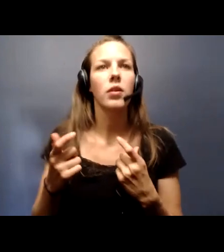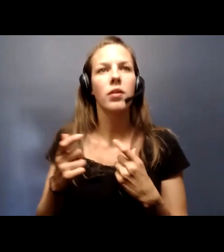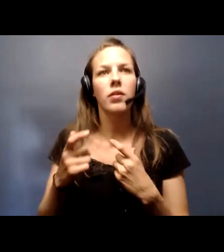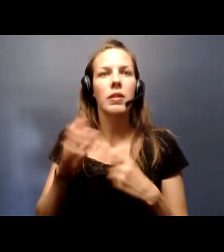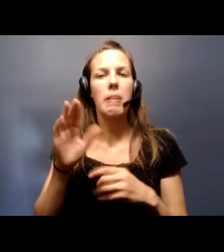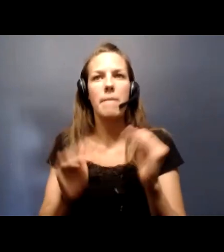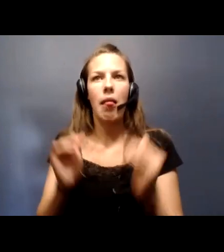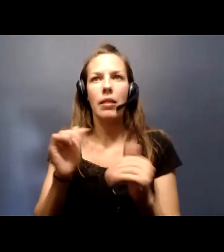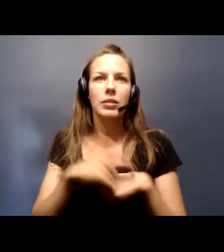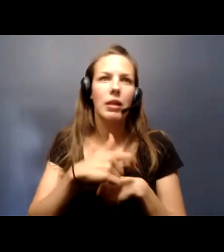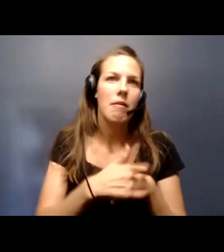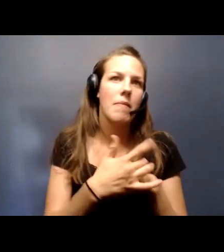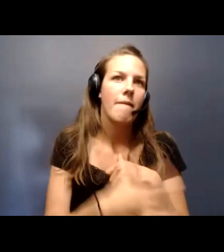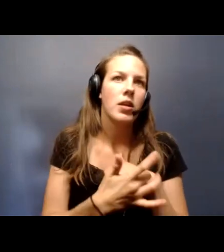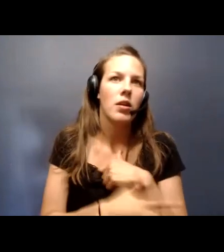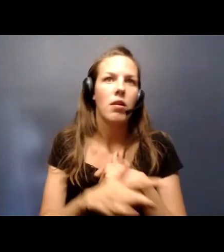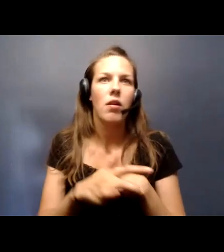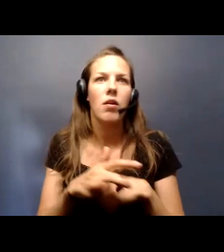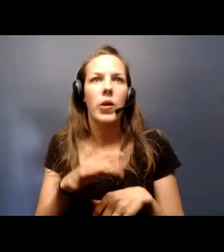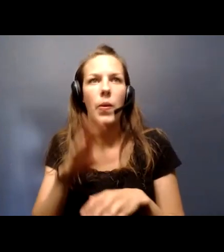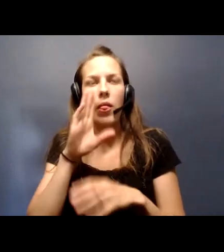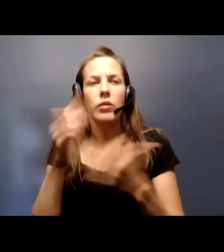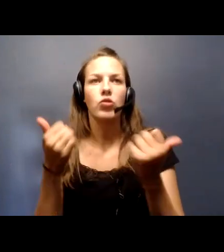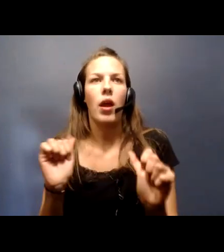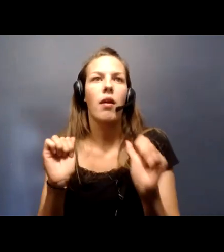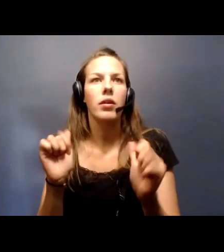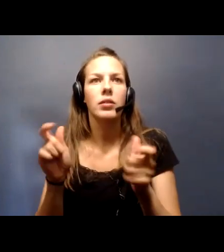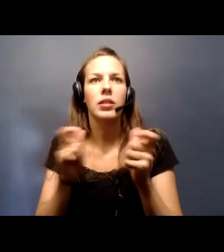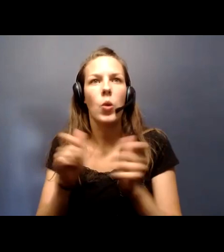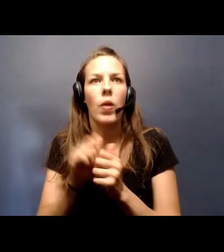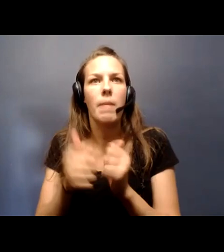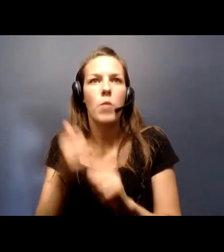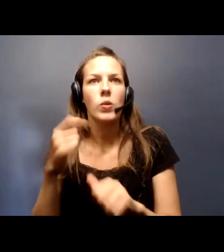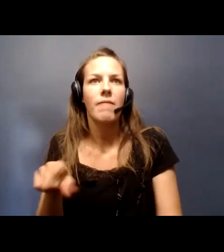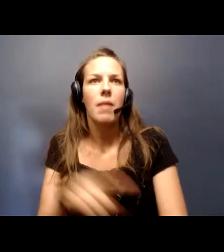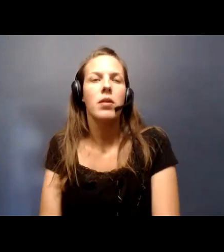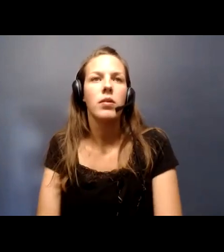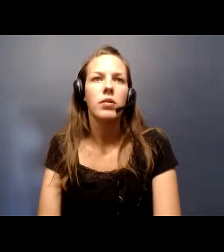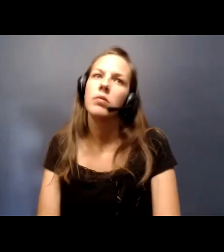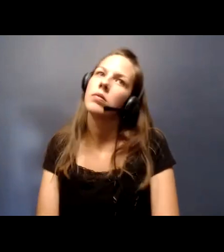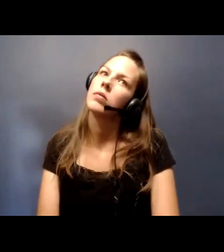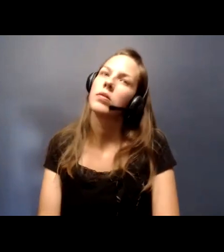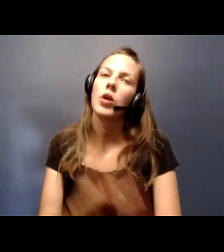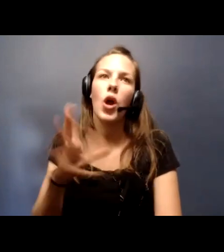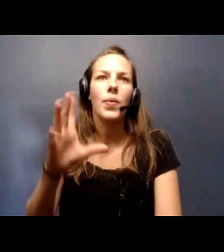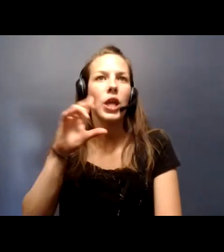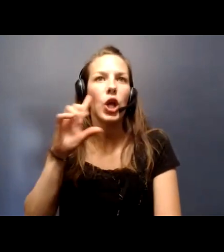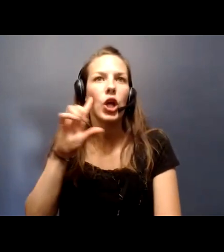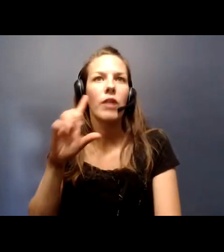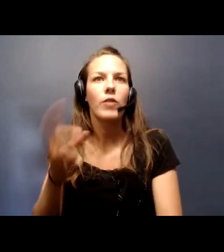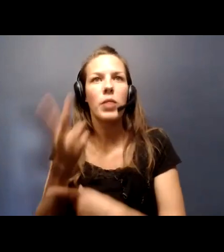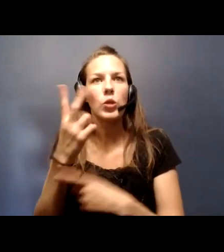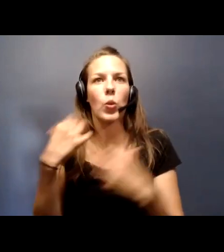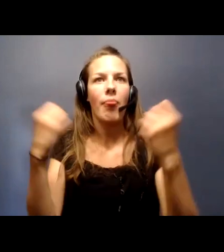of the time available, I'm going to try and deal with most of them. You've already heard from the two health